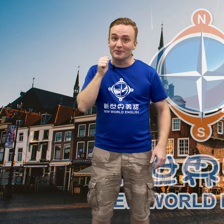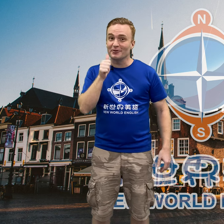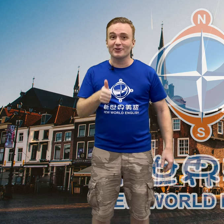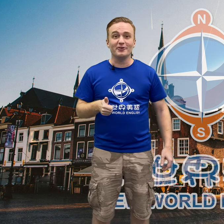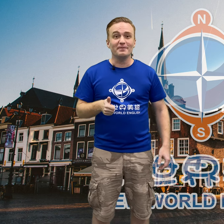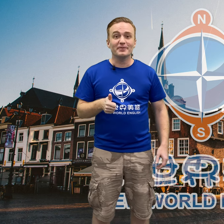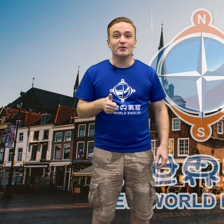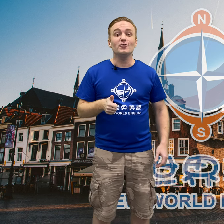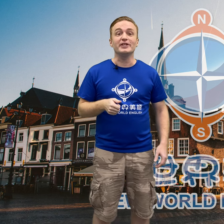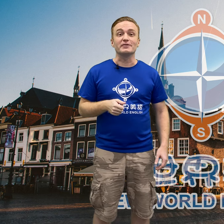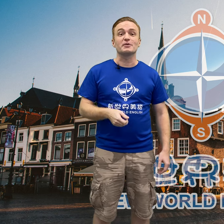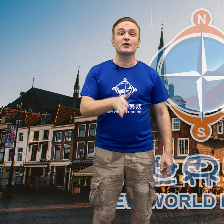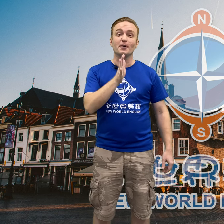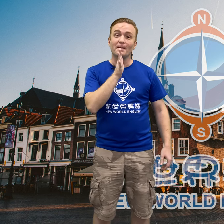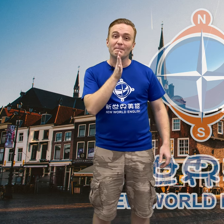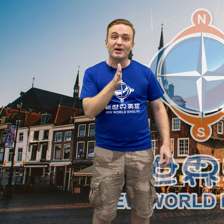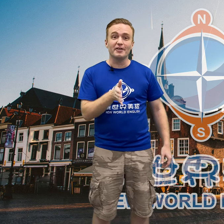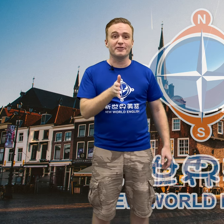girl who lives with her mother.